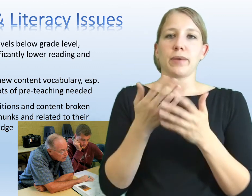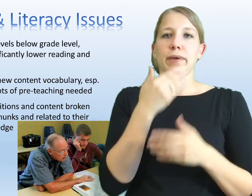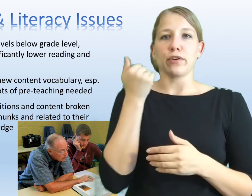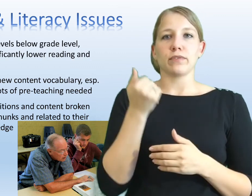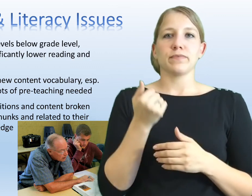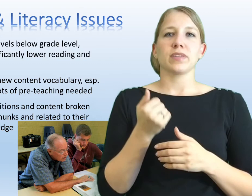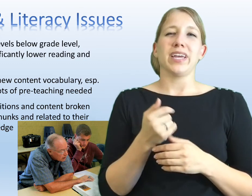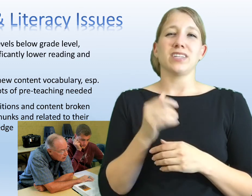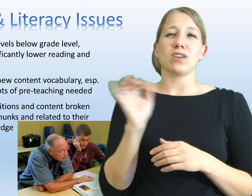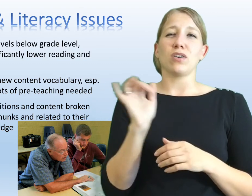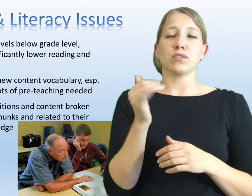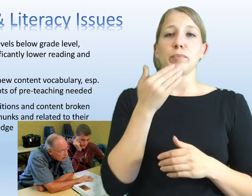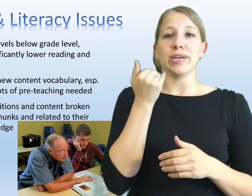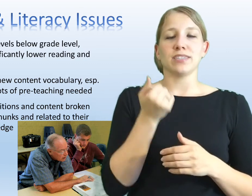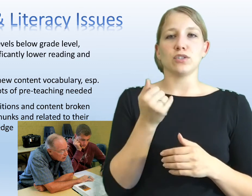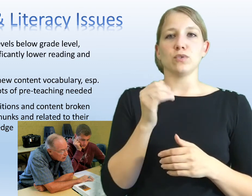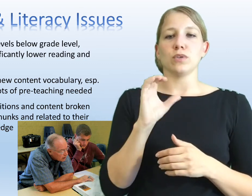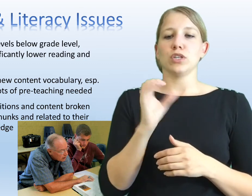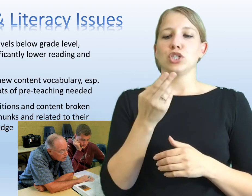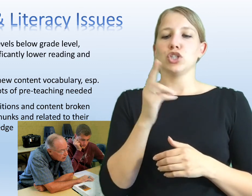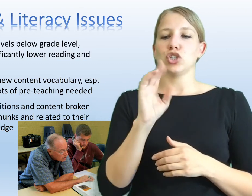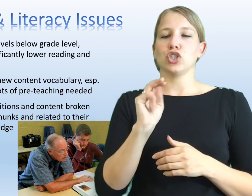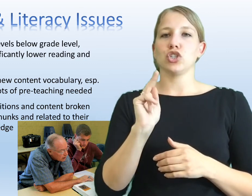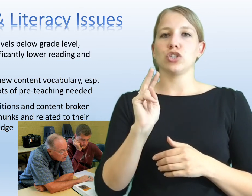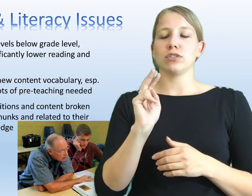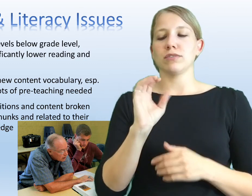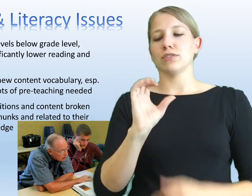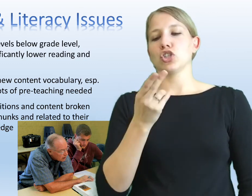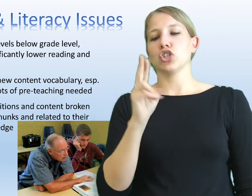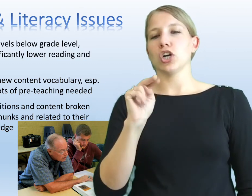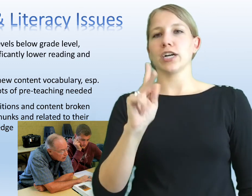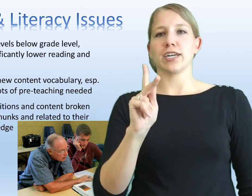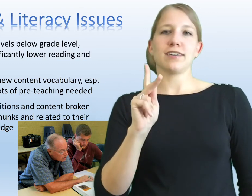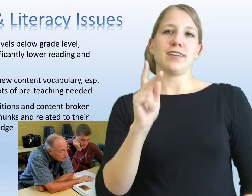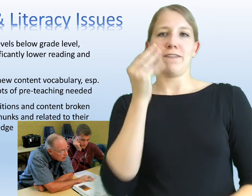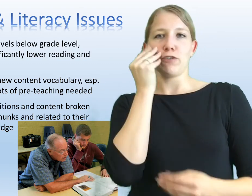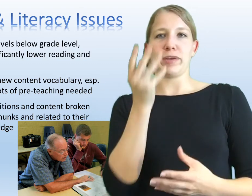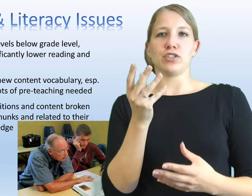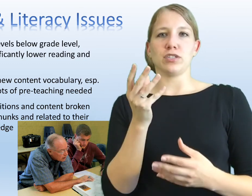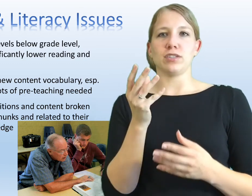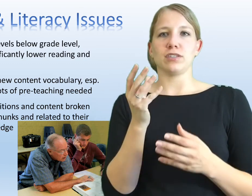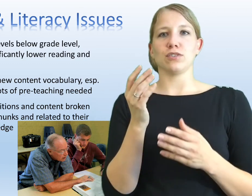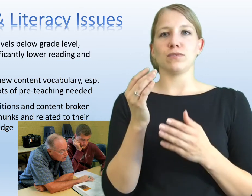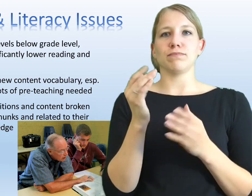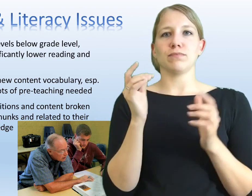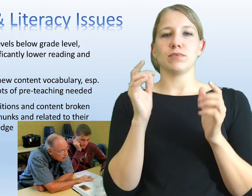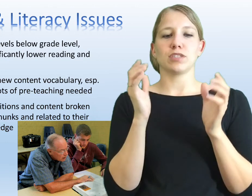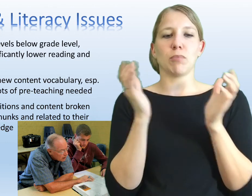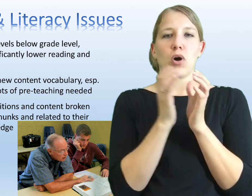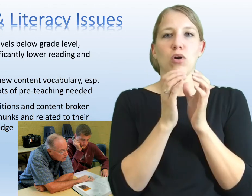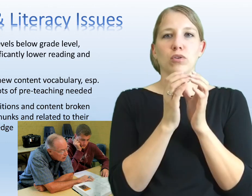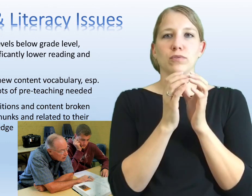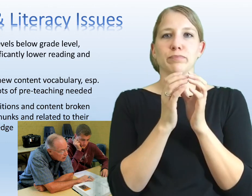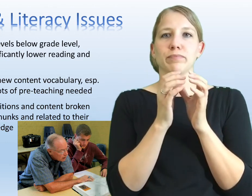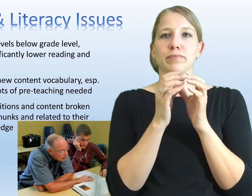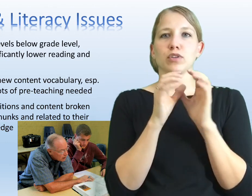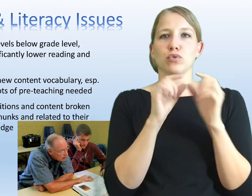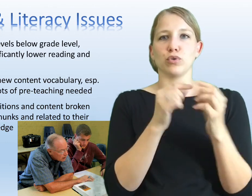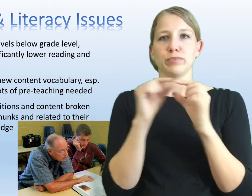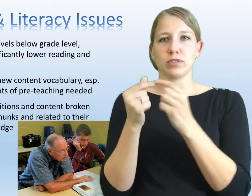everything better. And it's also best to to chunk information into small